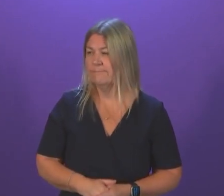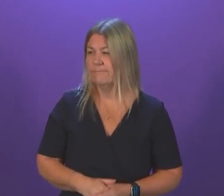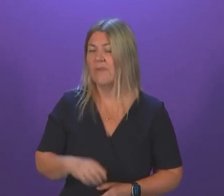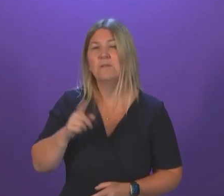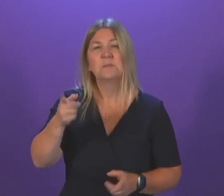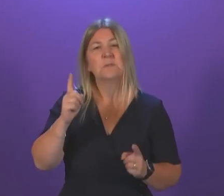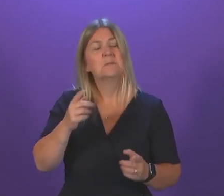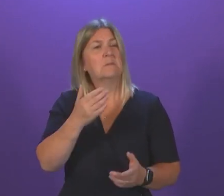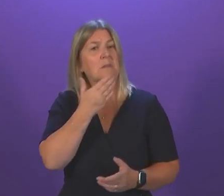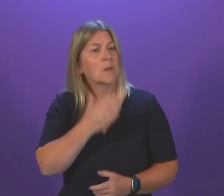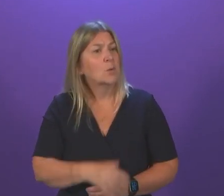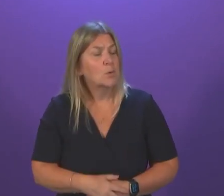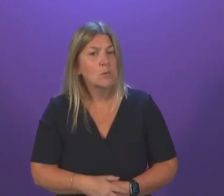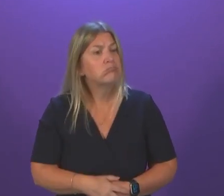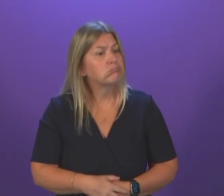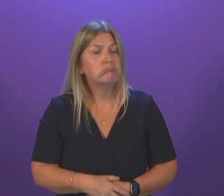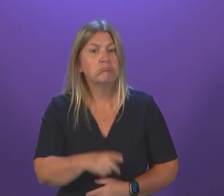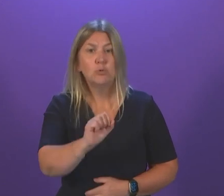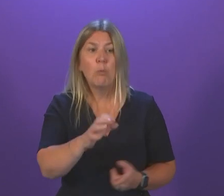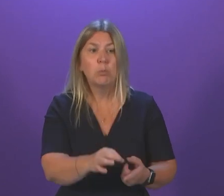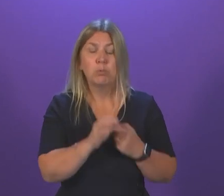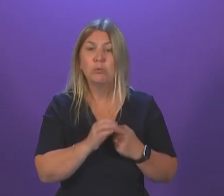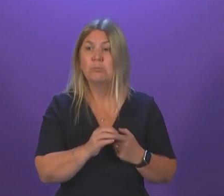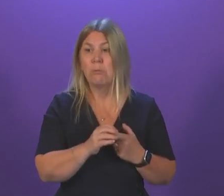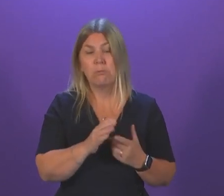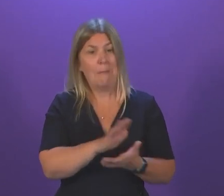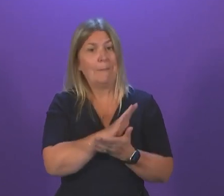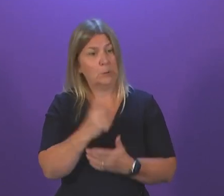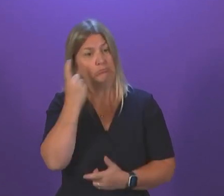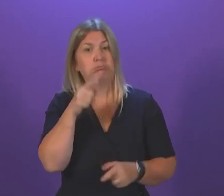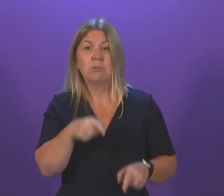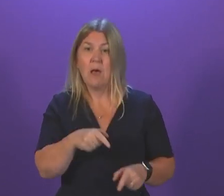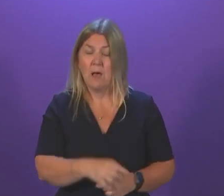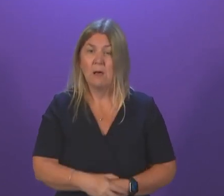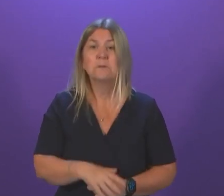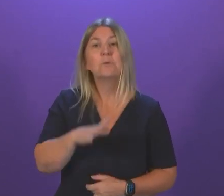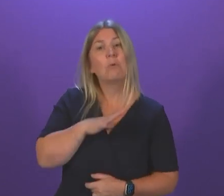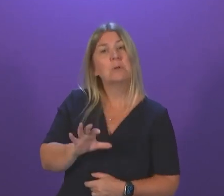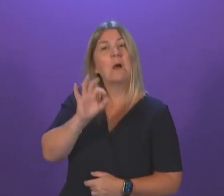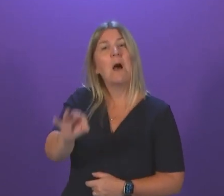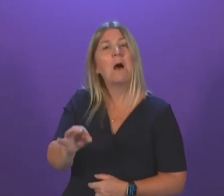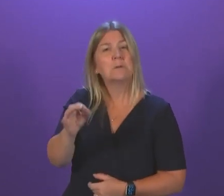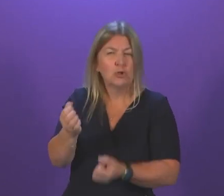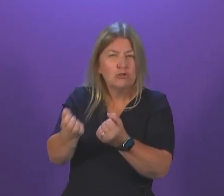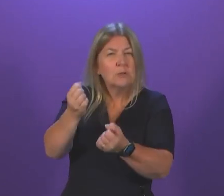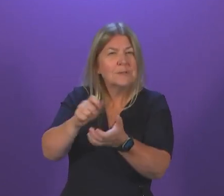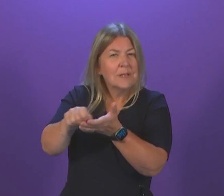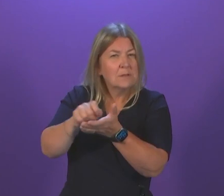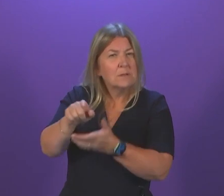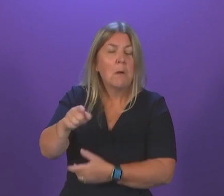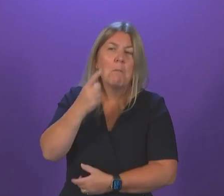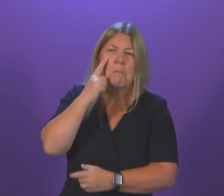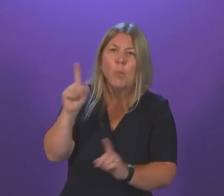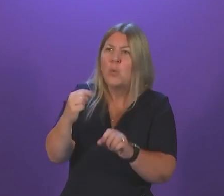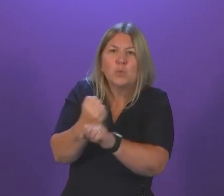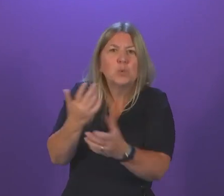happy that the government gives that further consideration. I have already asked the Justice Secretary to consider what further action could be